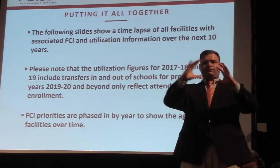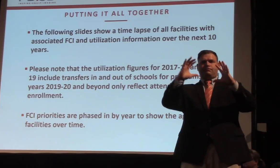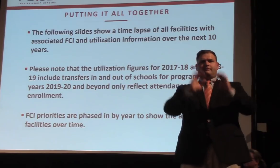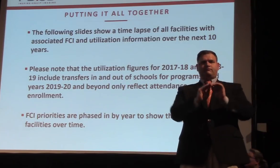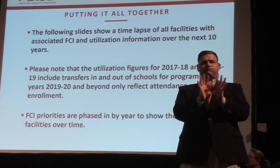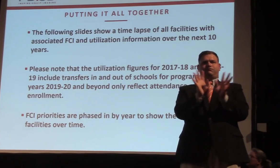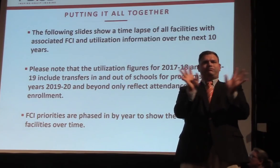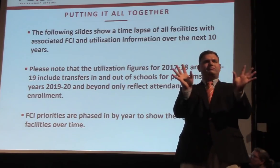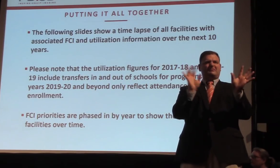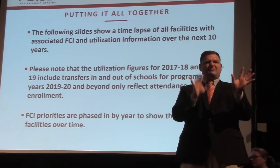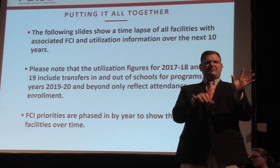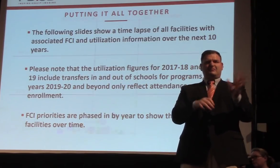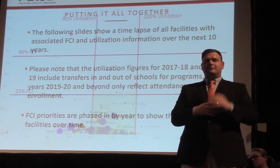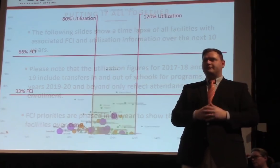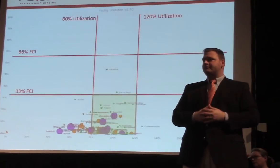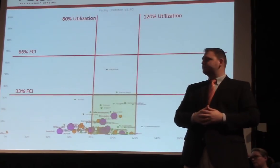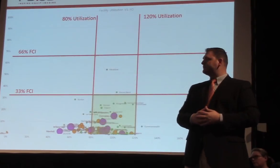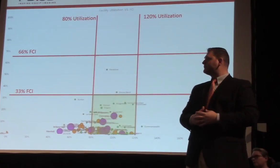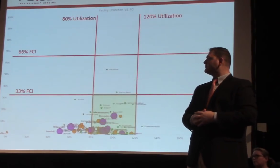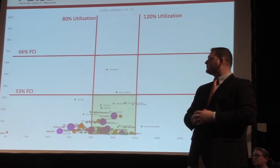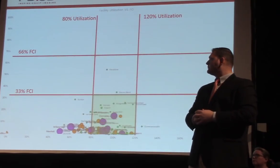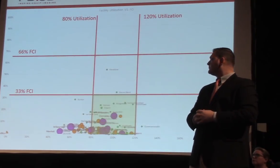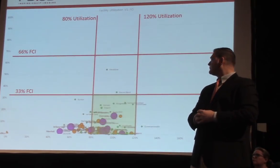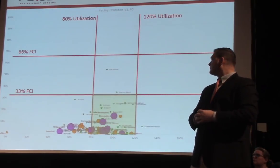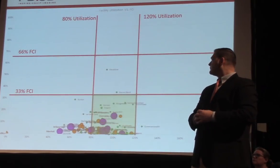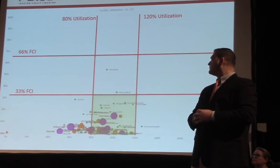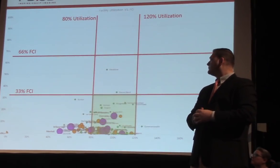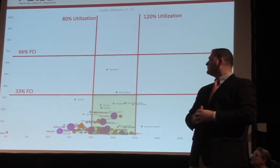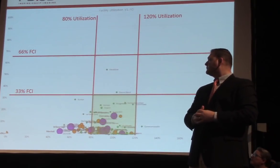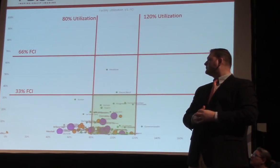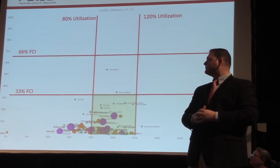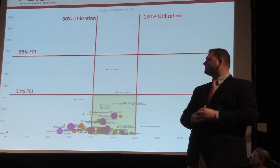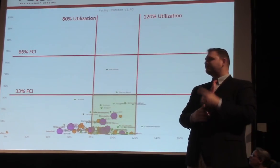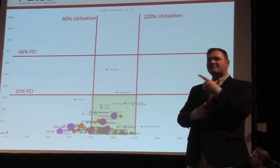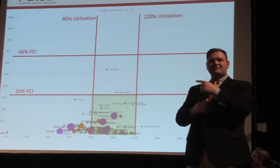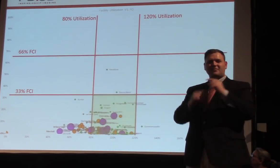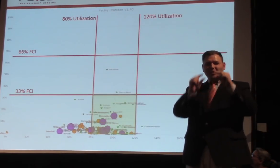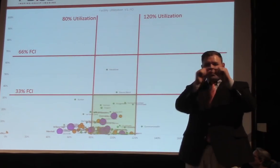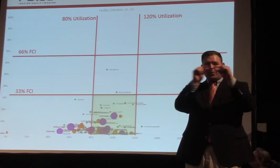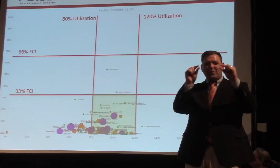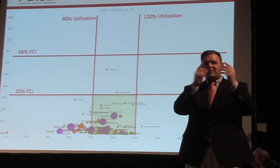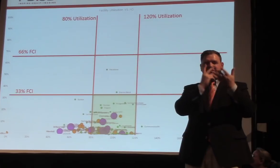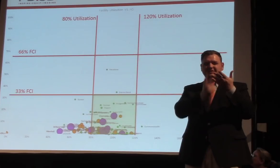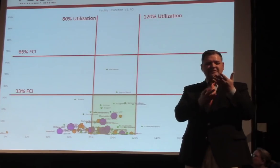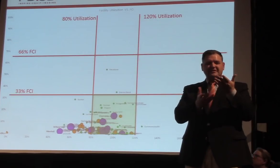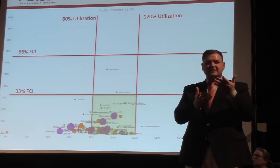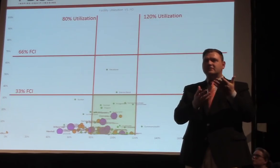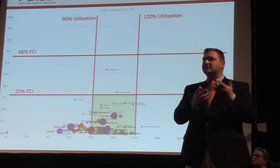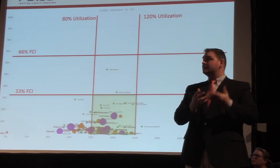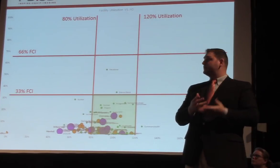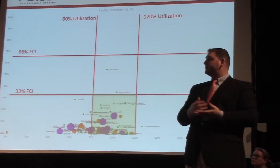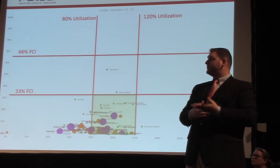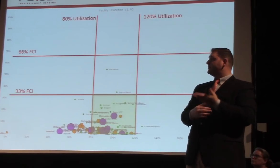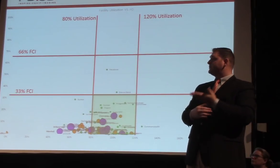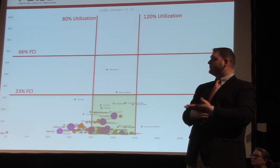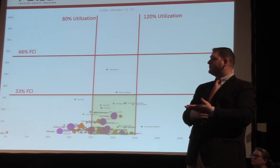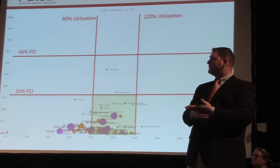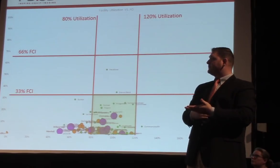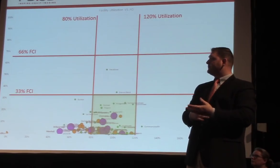kind of out years. And so I don't expect you to be able to read this entire chart. The way we have this